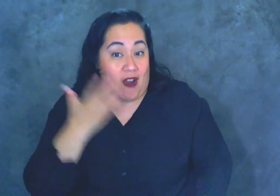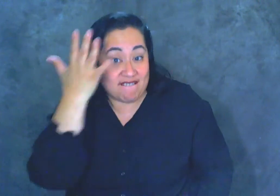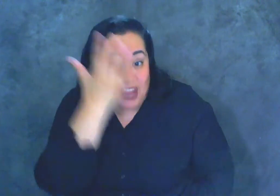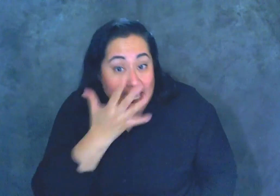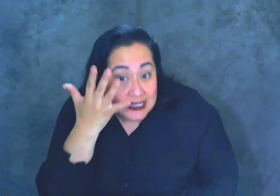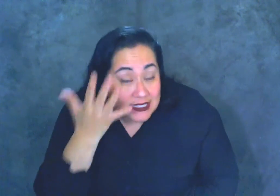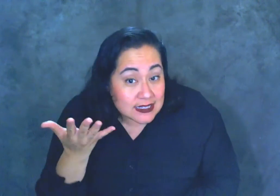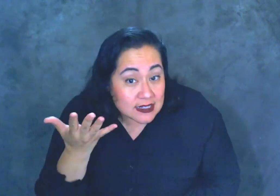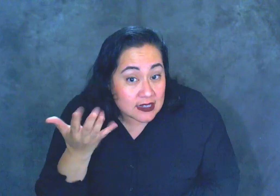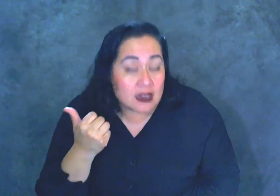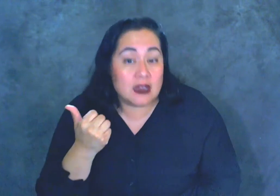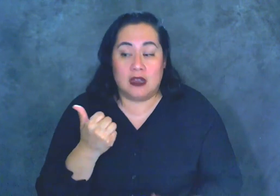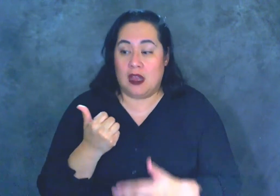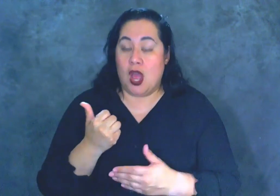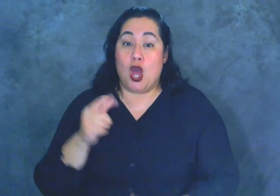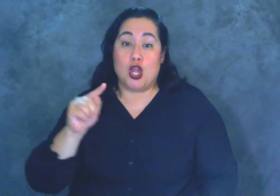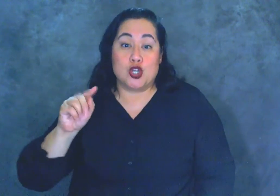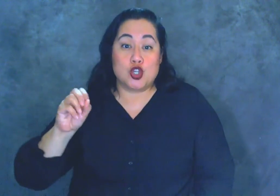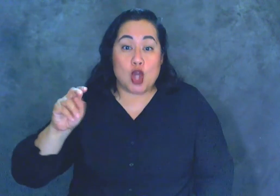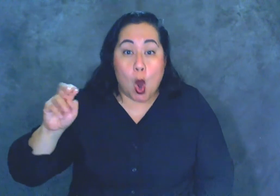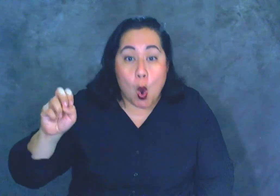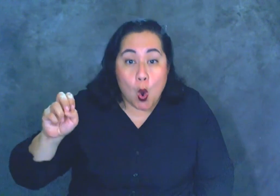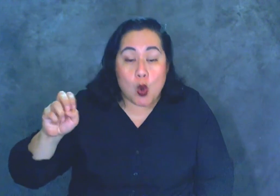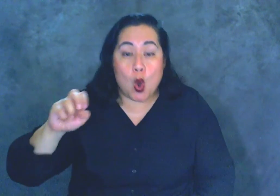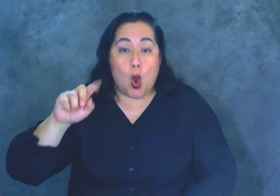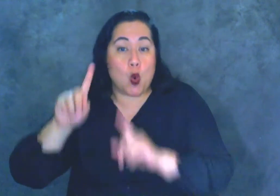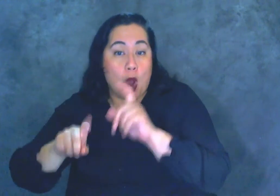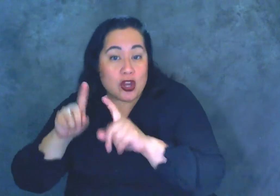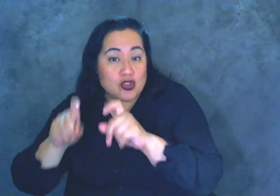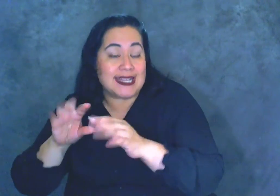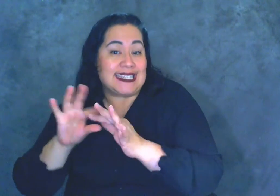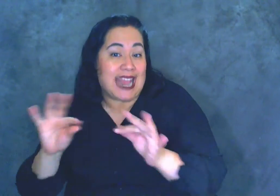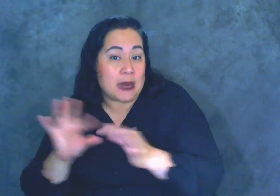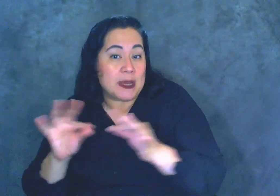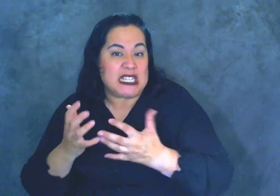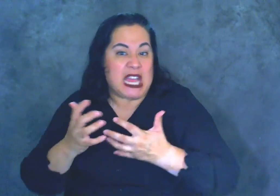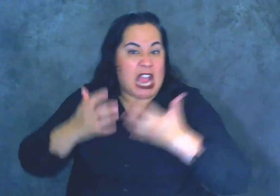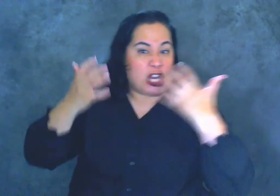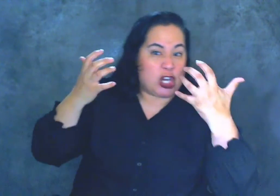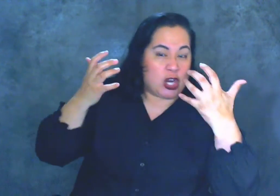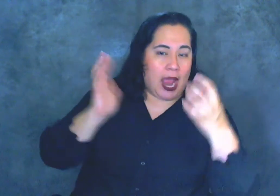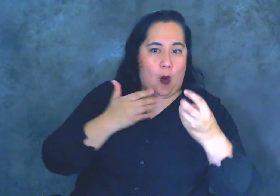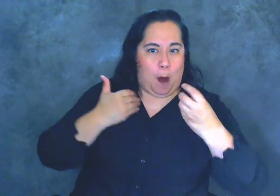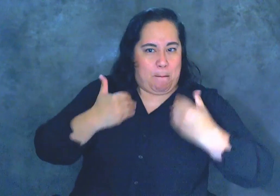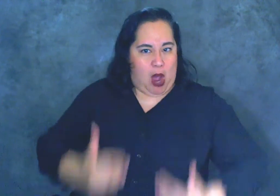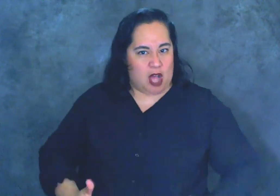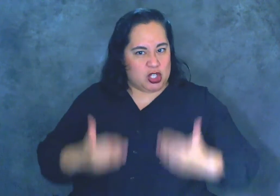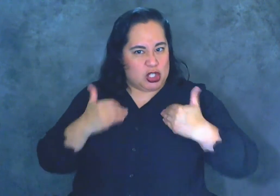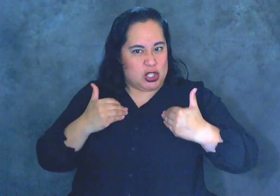tone, questions, statements, anger, our posture, our movement.